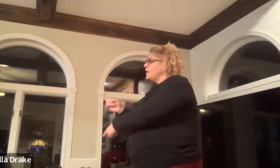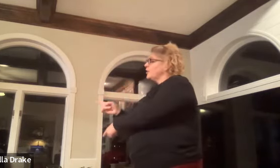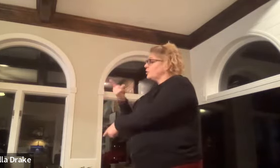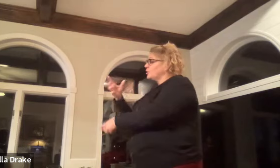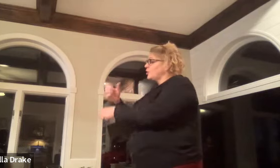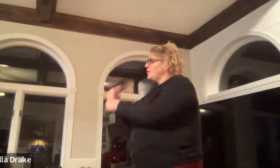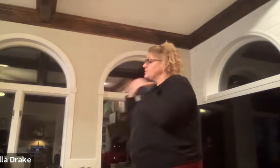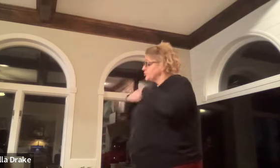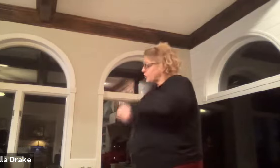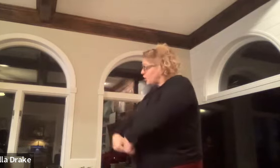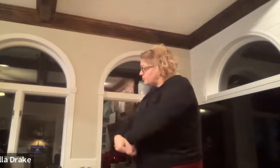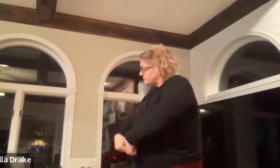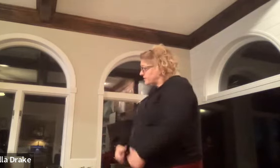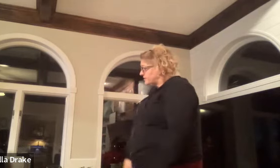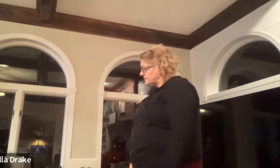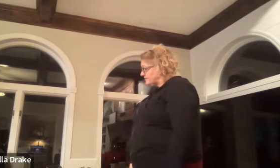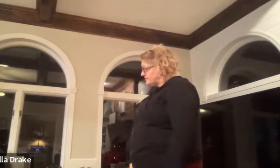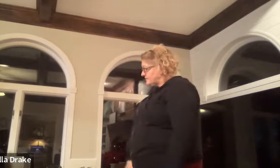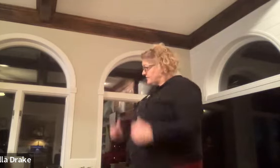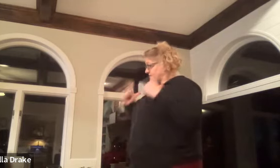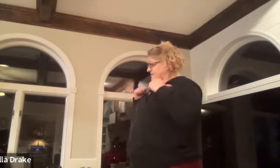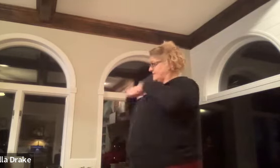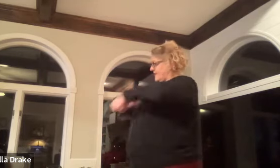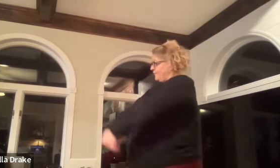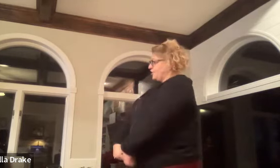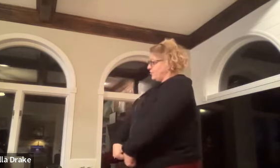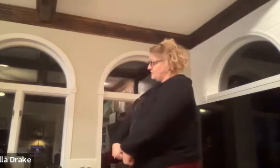go get your coat this is a sign for coat